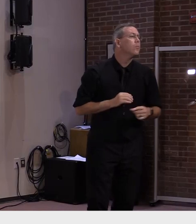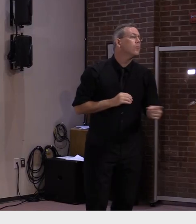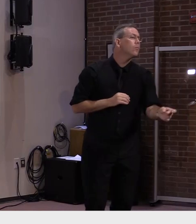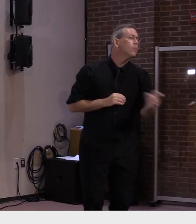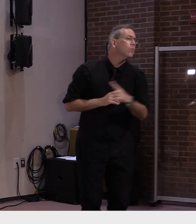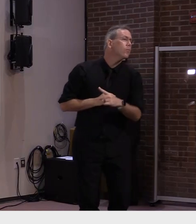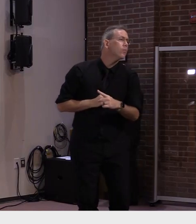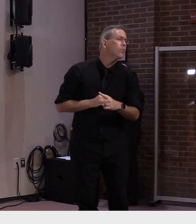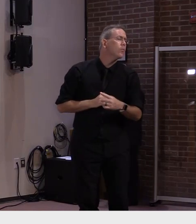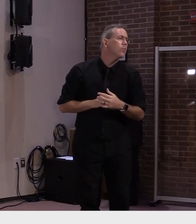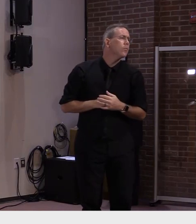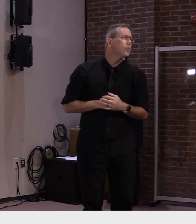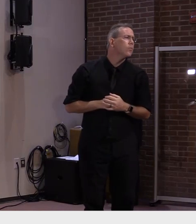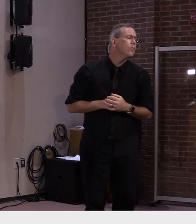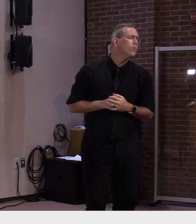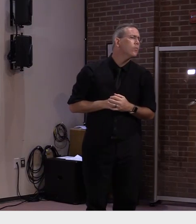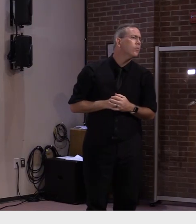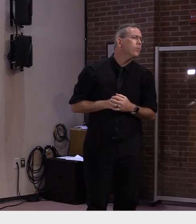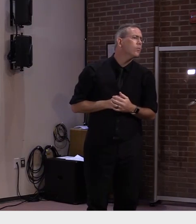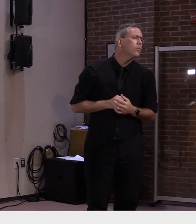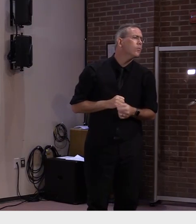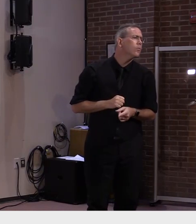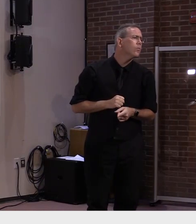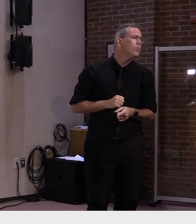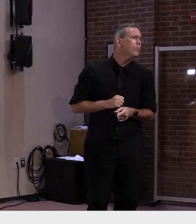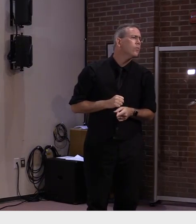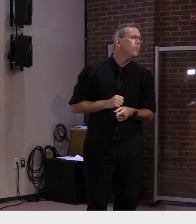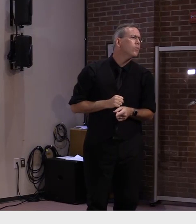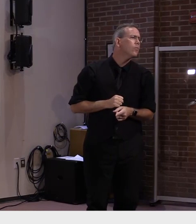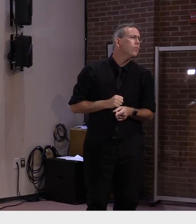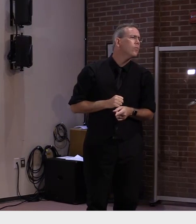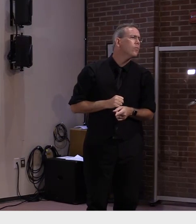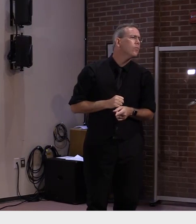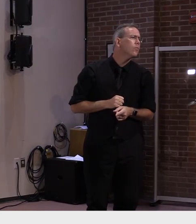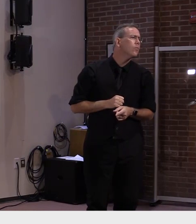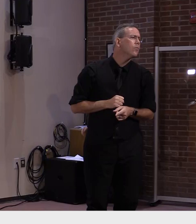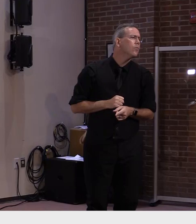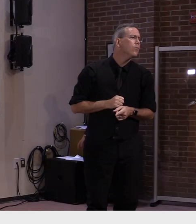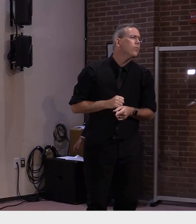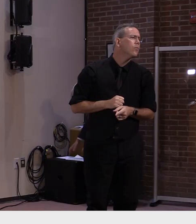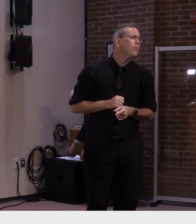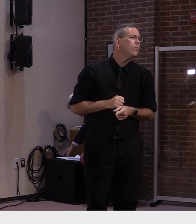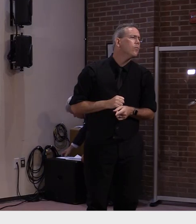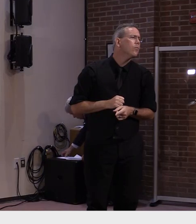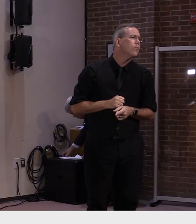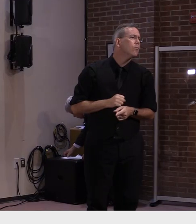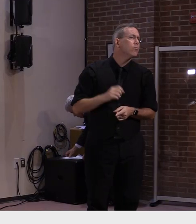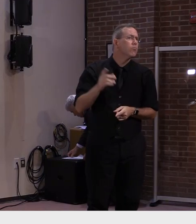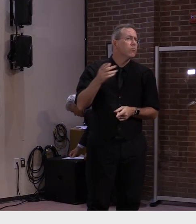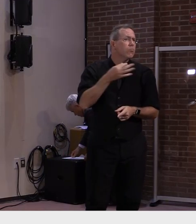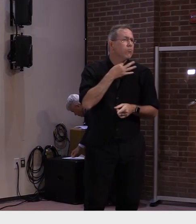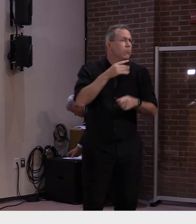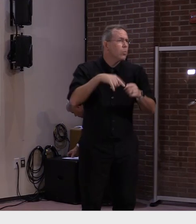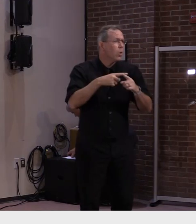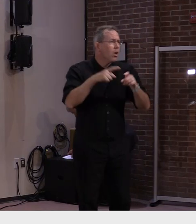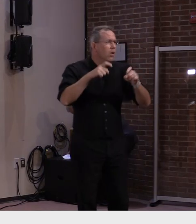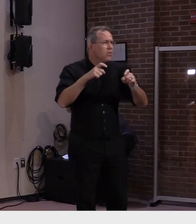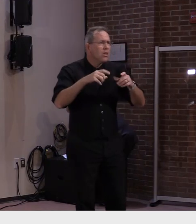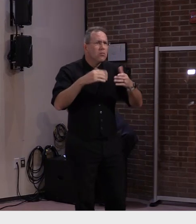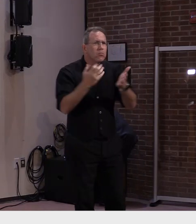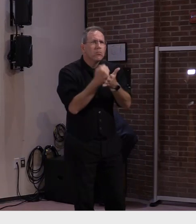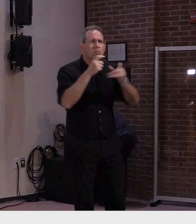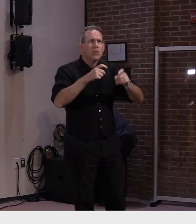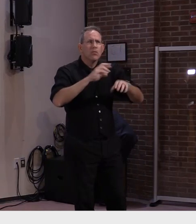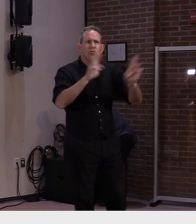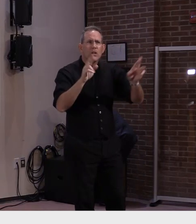Well, how quickly into the semester will that be available? Is that starting week one, week two? How quickly do you intend to get that